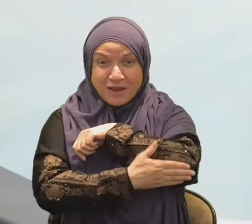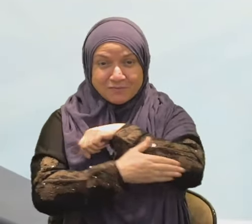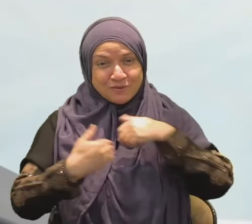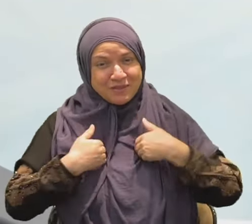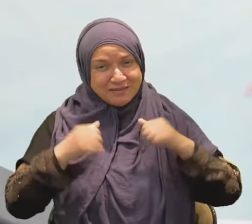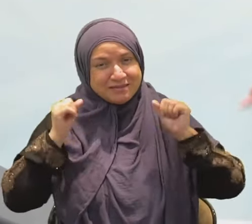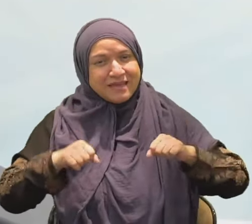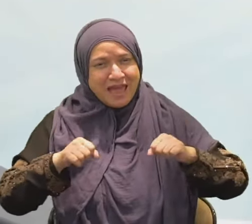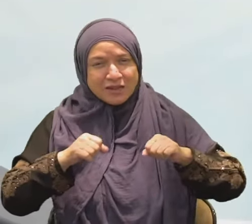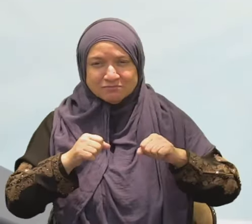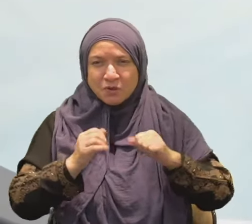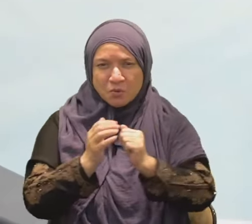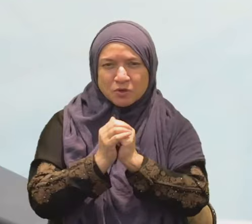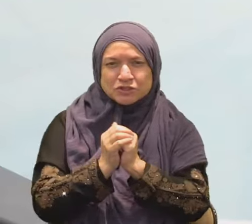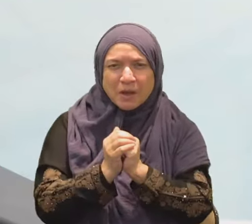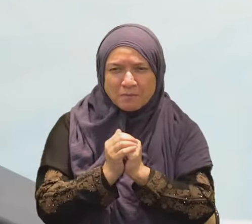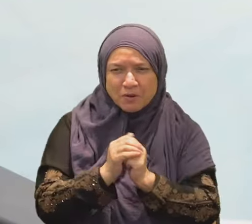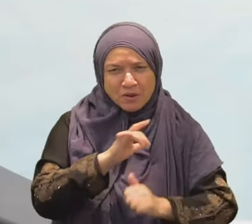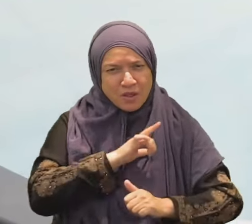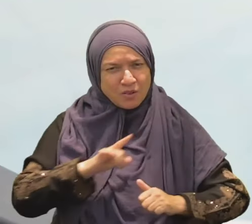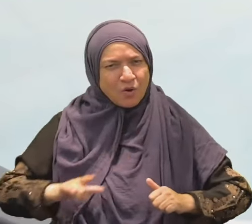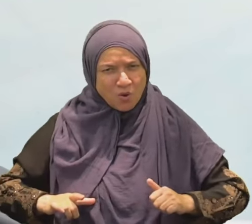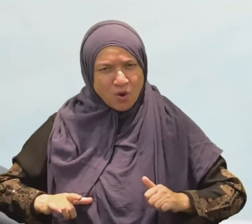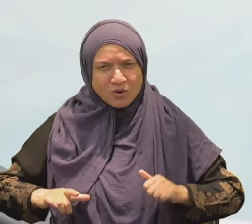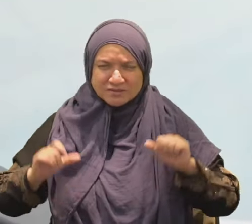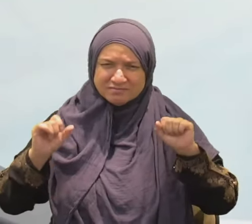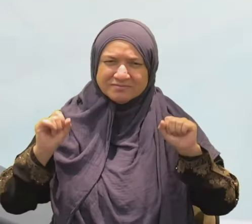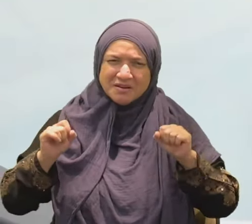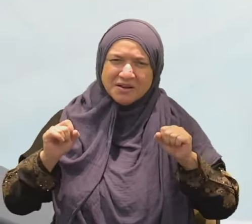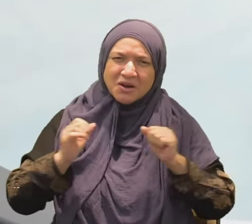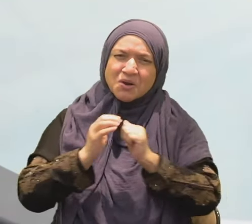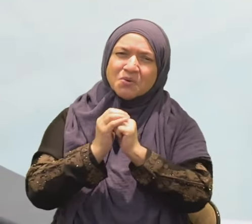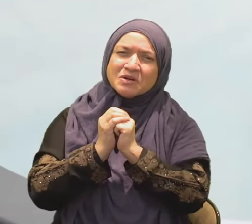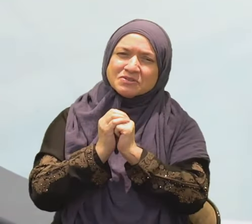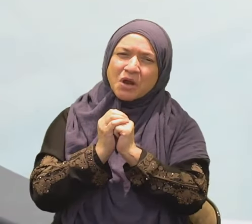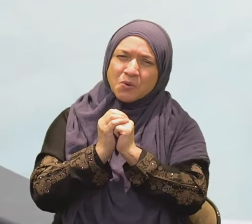they did? They actually destroyed the Masjid and they built a mandir and a temple there.